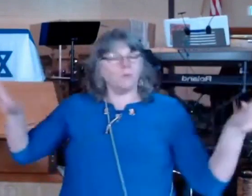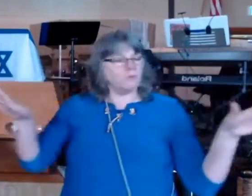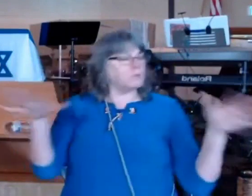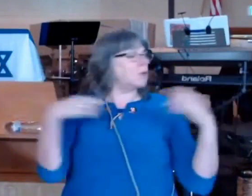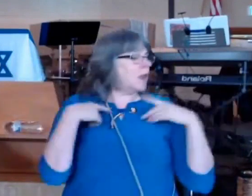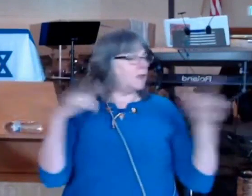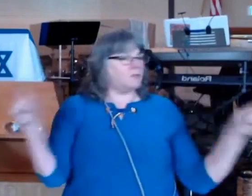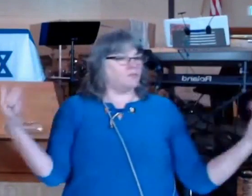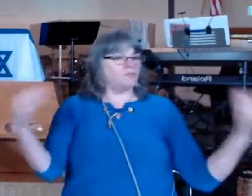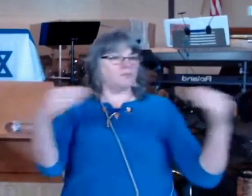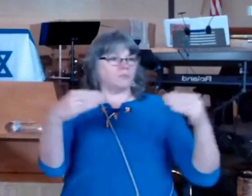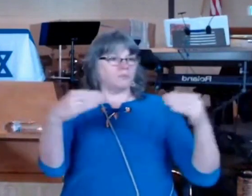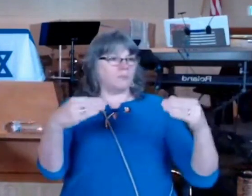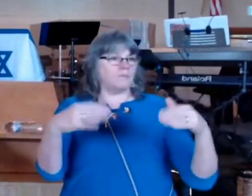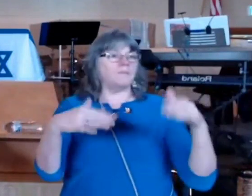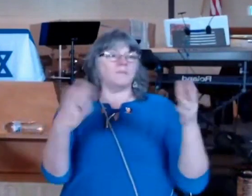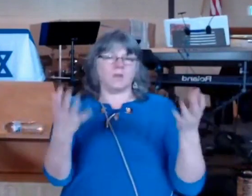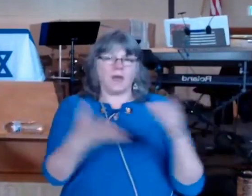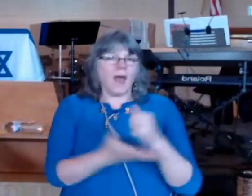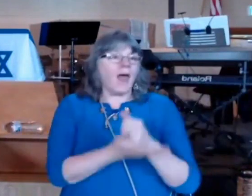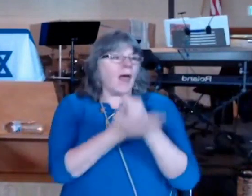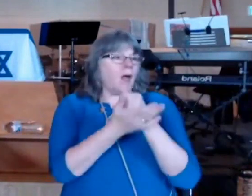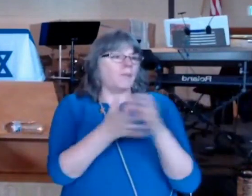this is this was the role of the priest